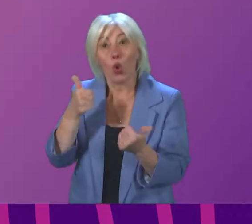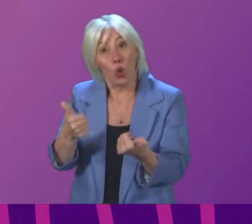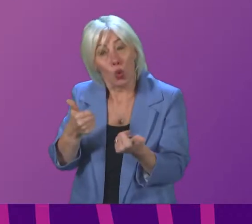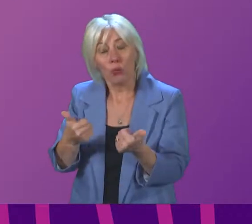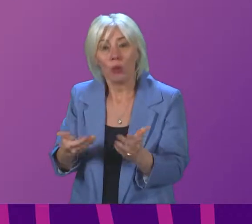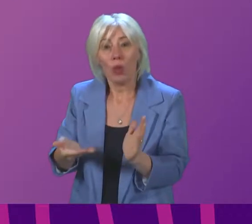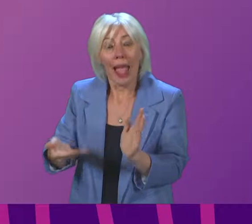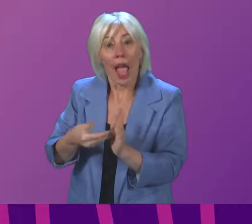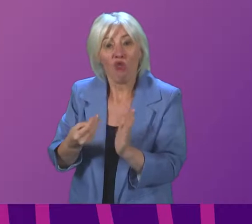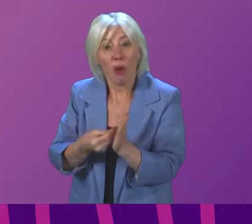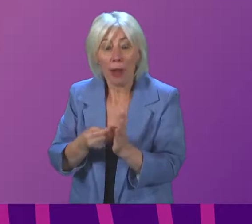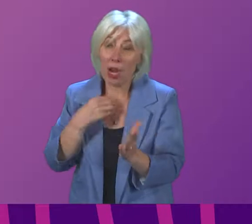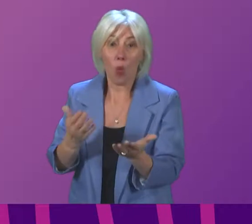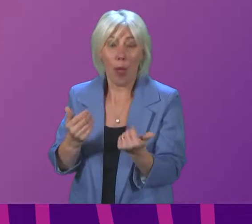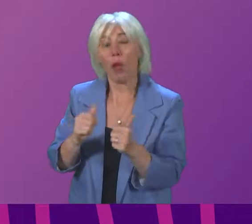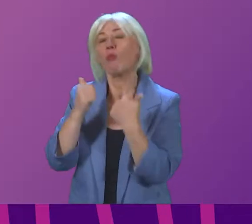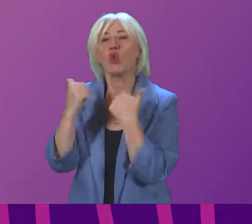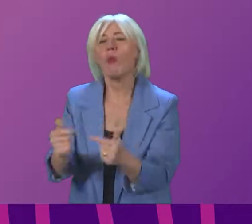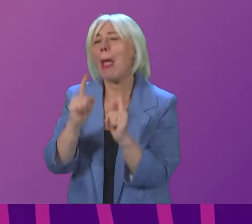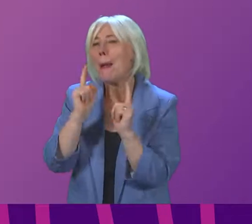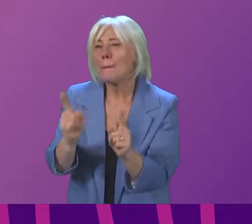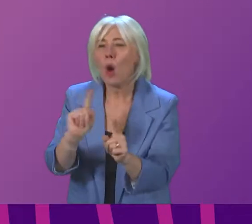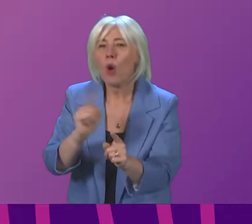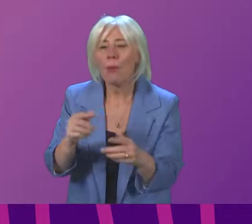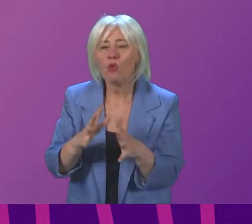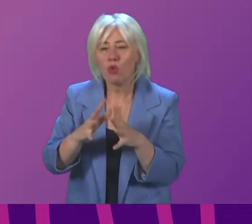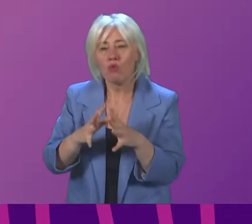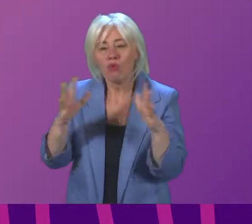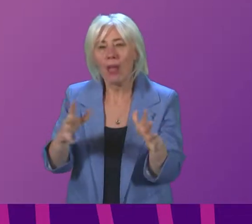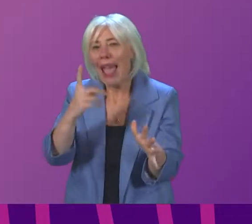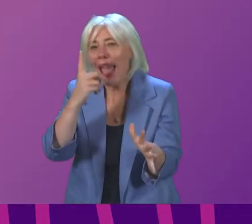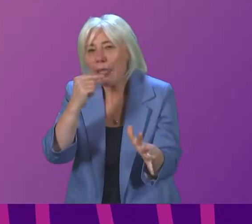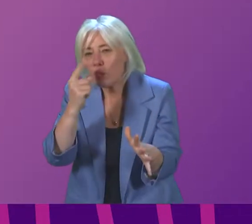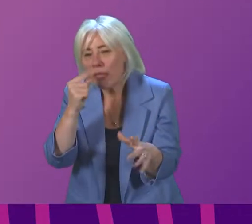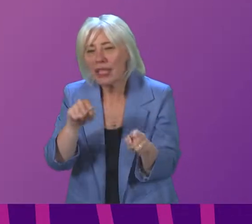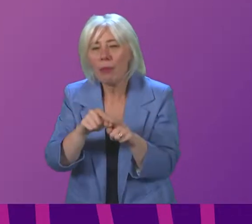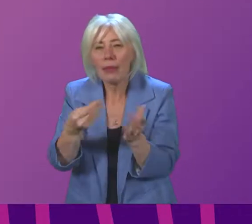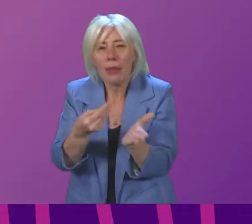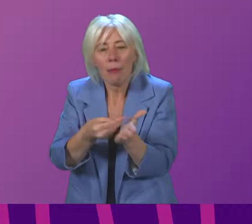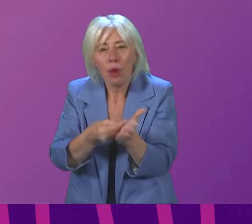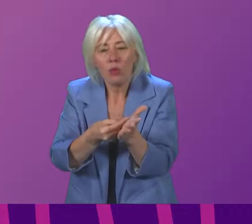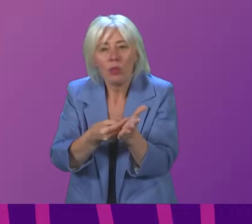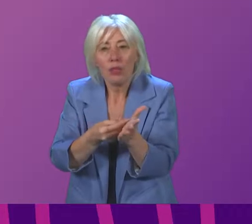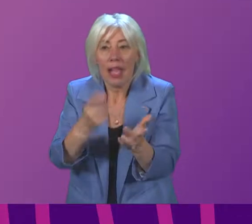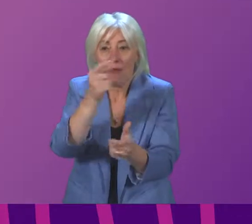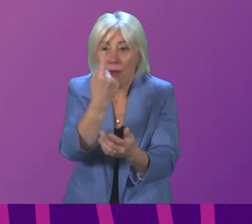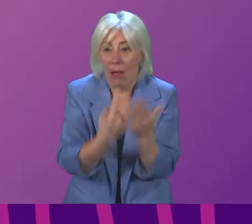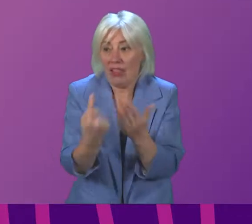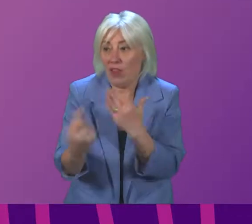I note the additional money. I welcome it. But what consideration is being made to increase the eligibility and the amounts available to individuals who need them?